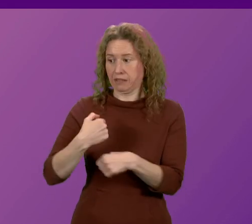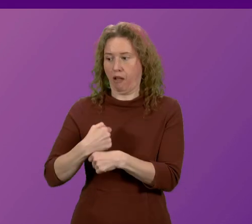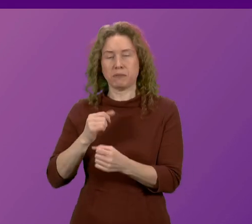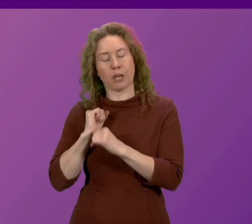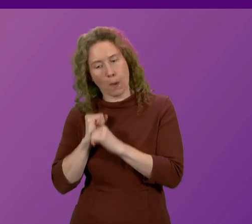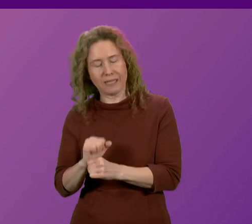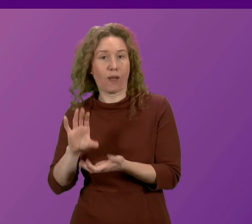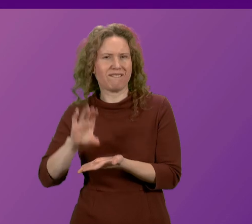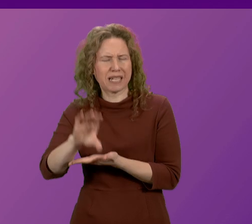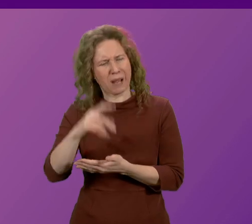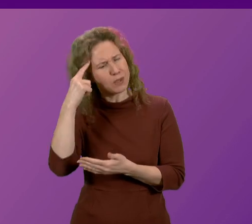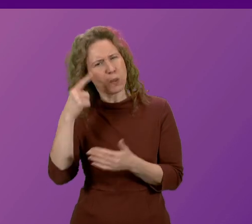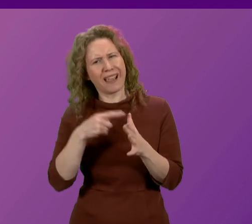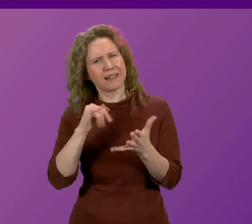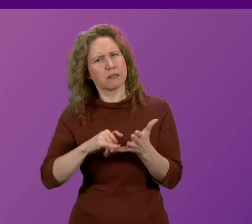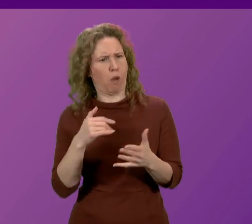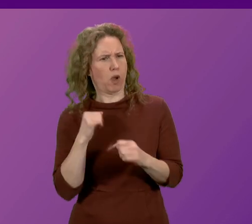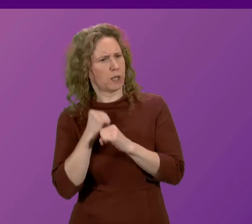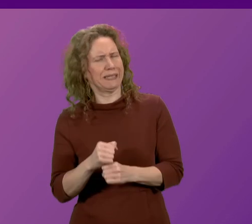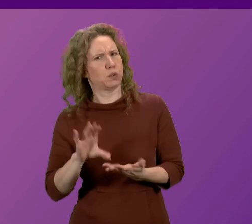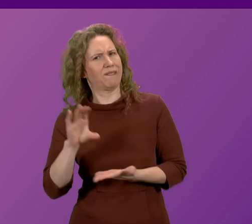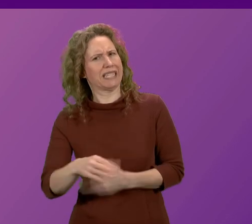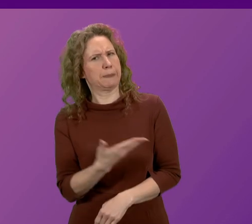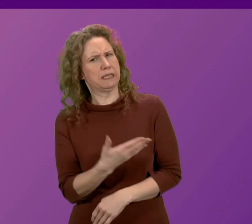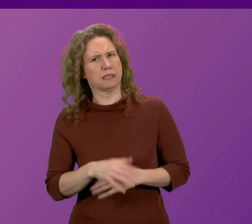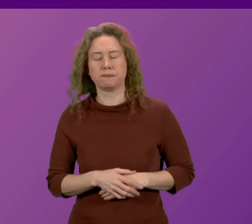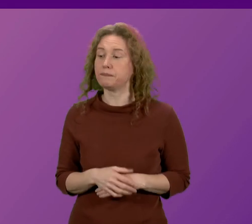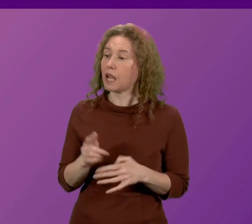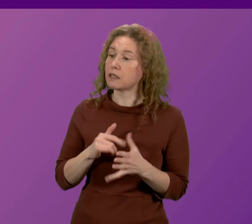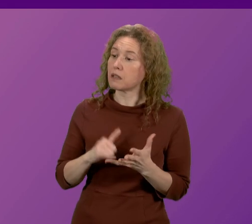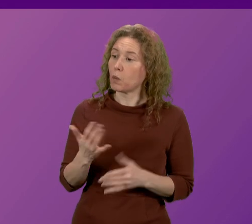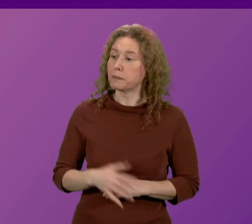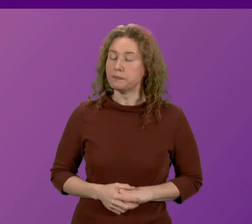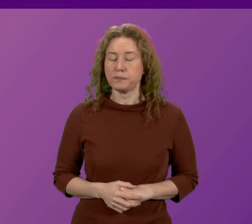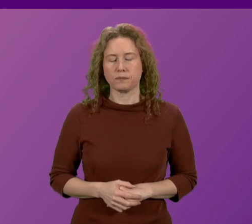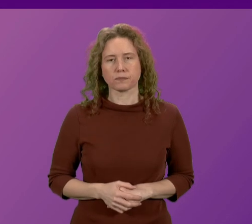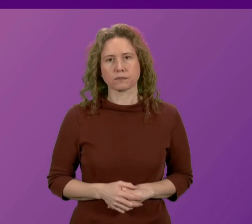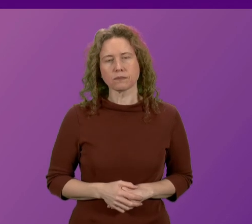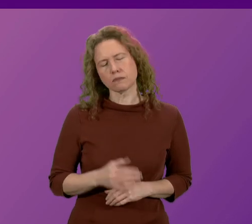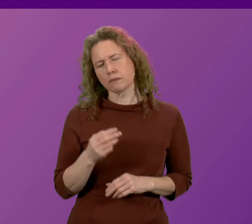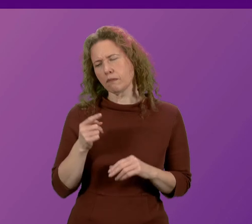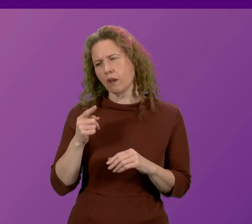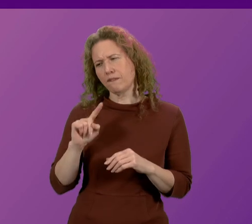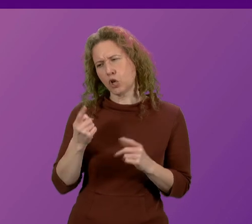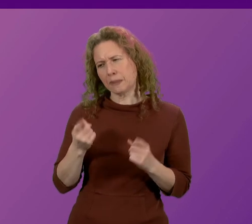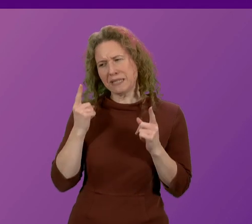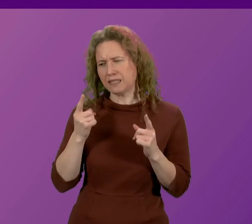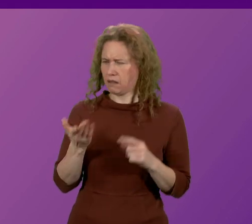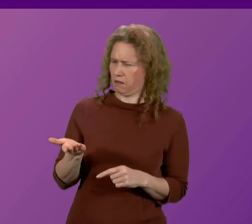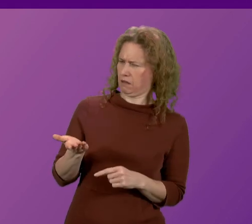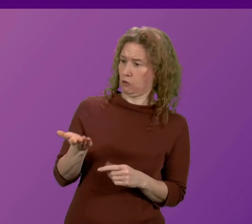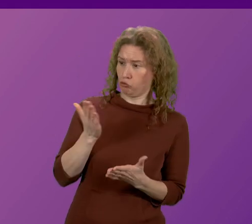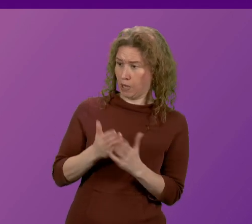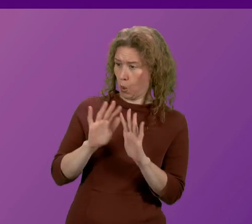to it. I don't think Mr Sawa is. Mr Sawa, the first minister just does not live in